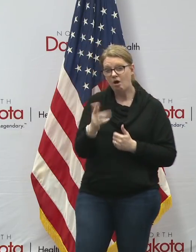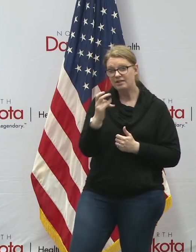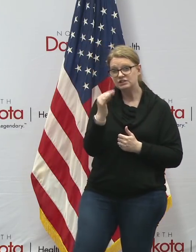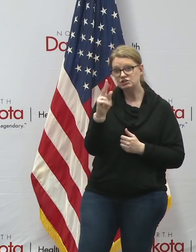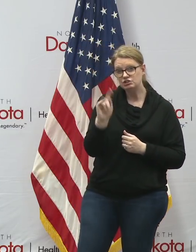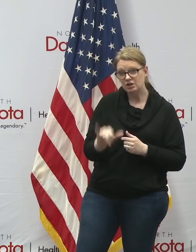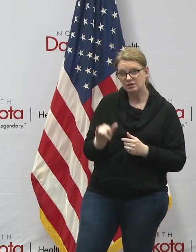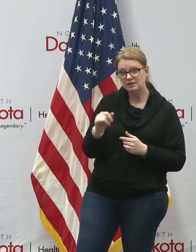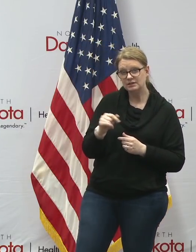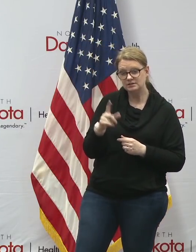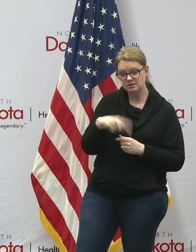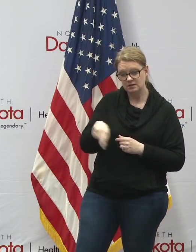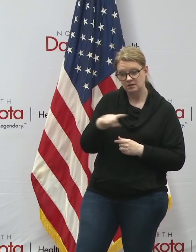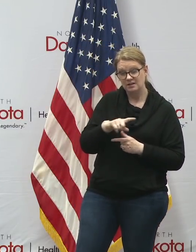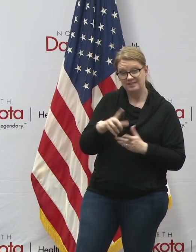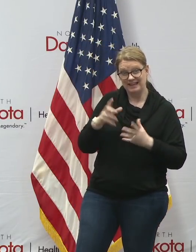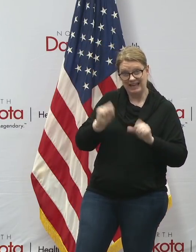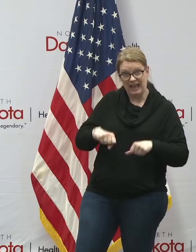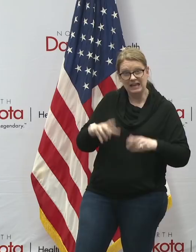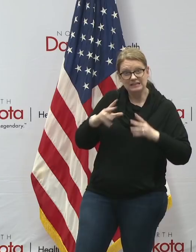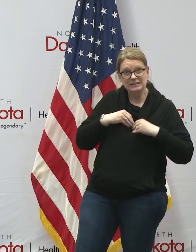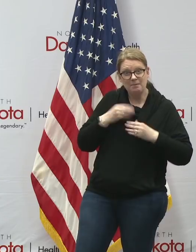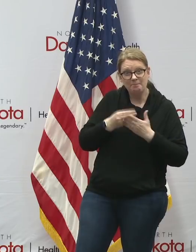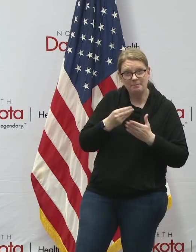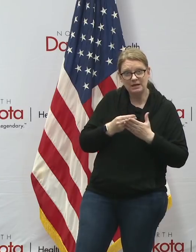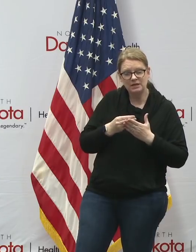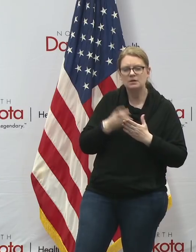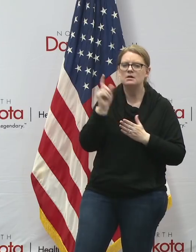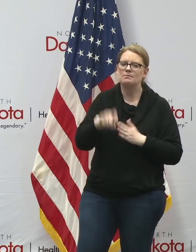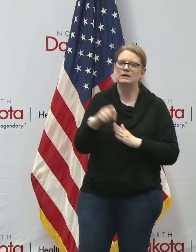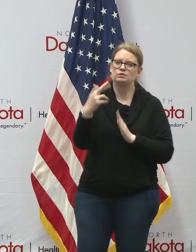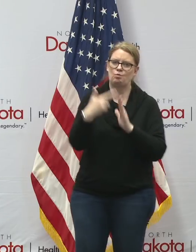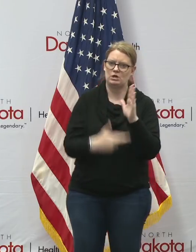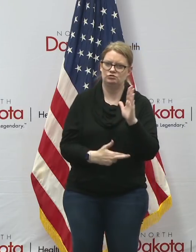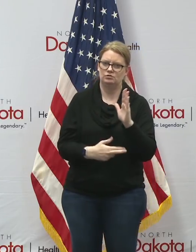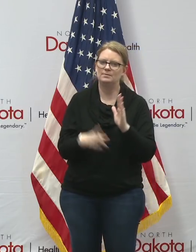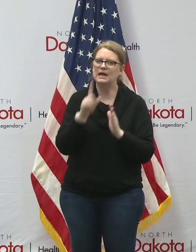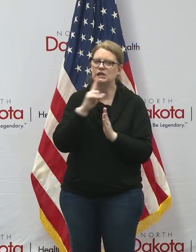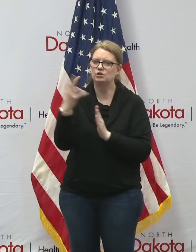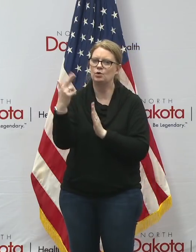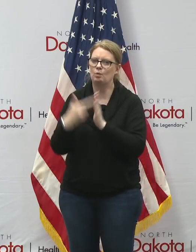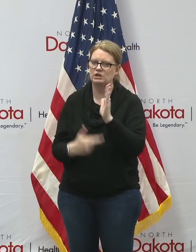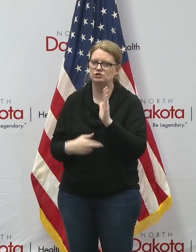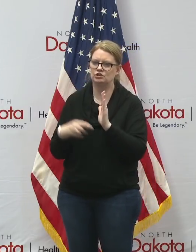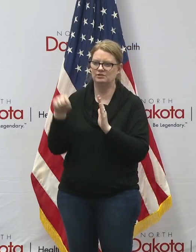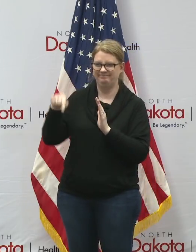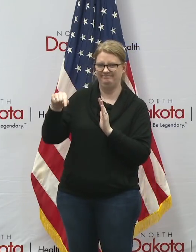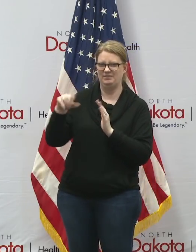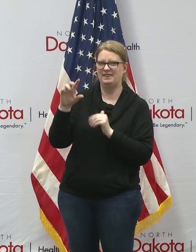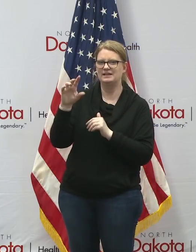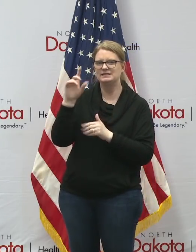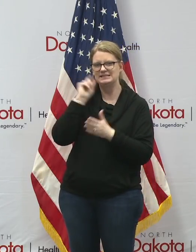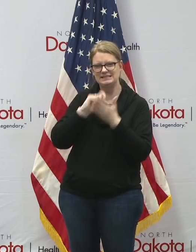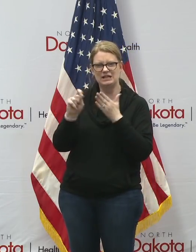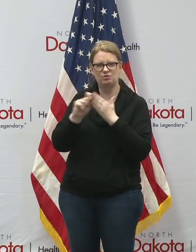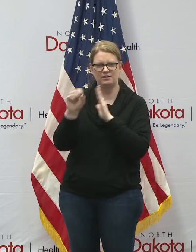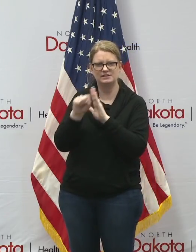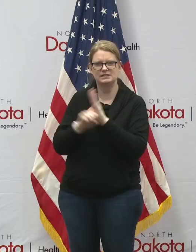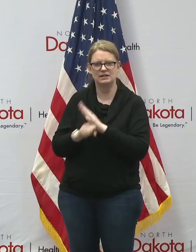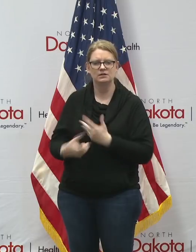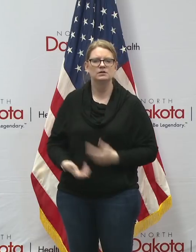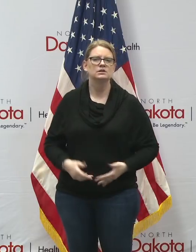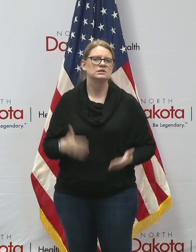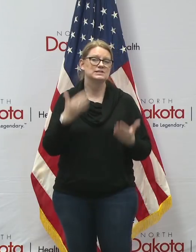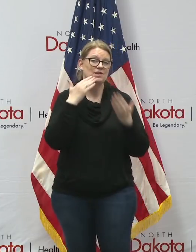to make sure that they are actually registered in north dakota so thank you for the opportunity to come and give this